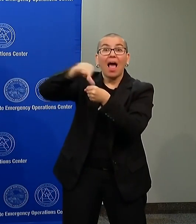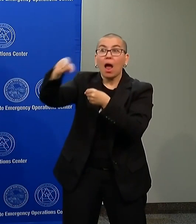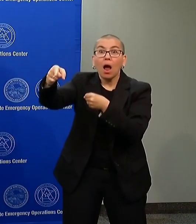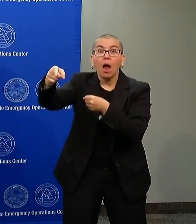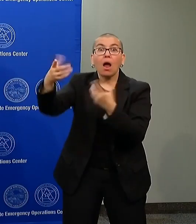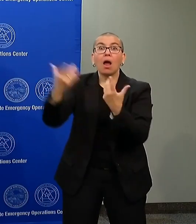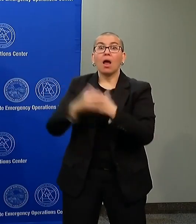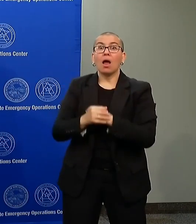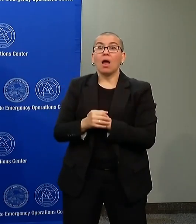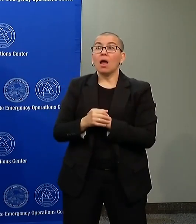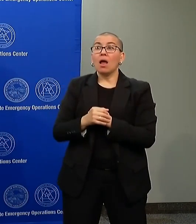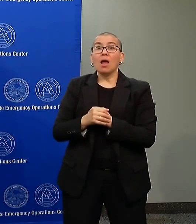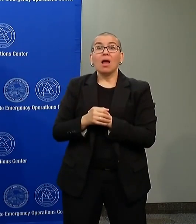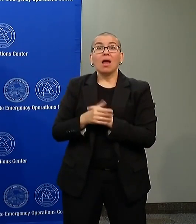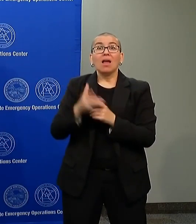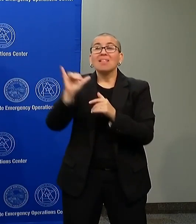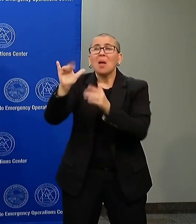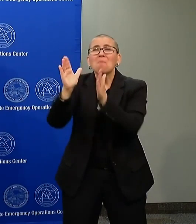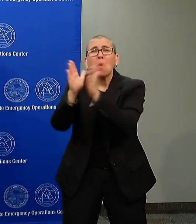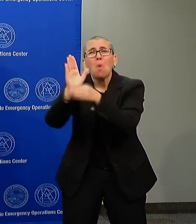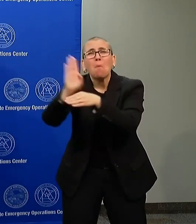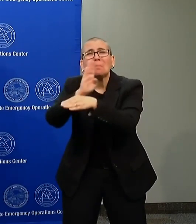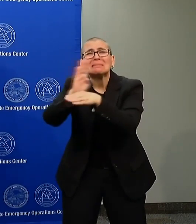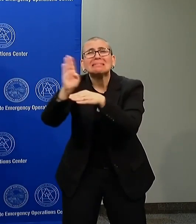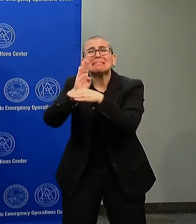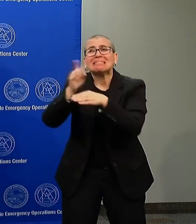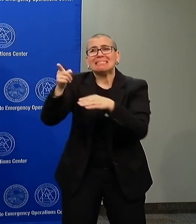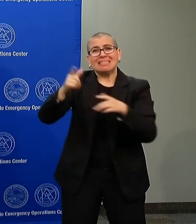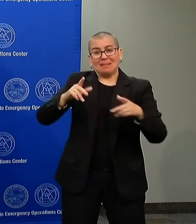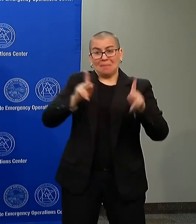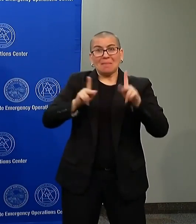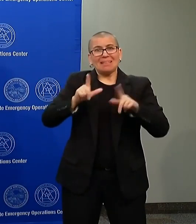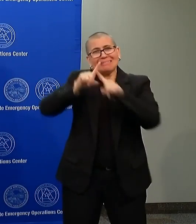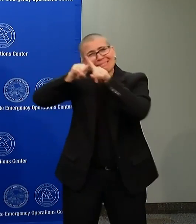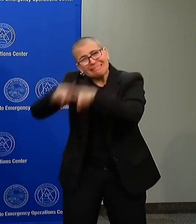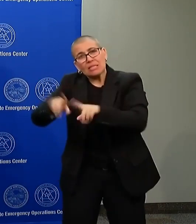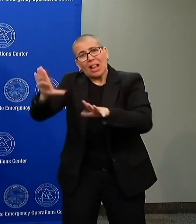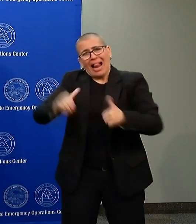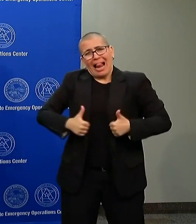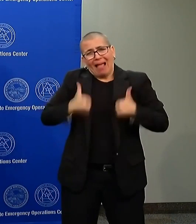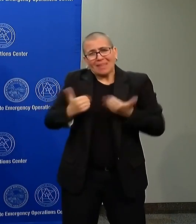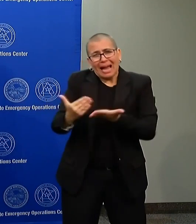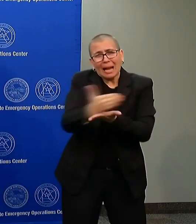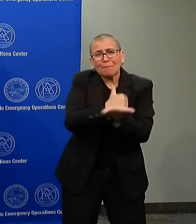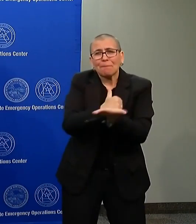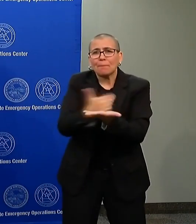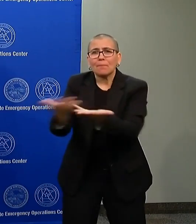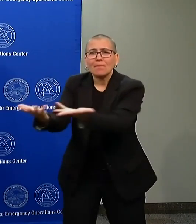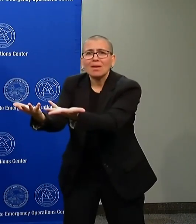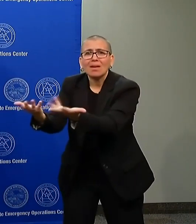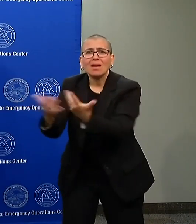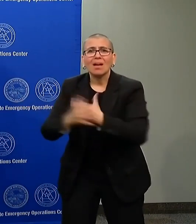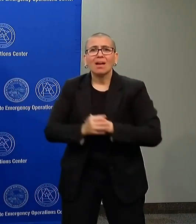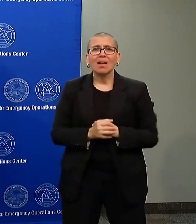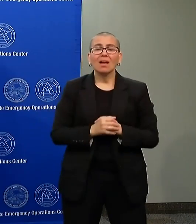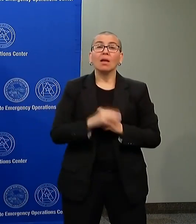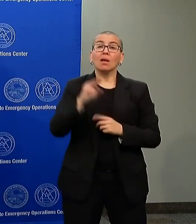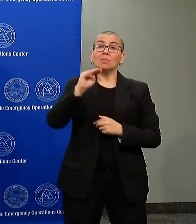The Minnesota Public Safety and Minnesota's National Guard are gearing up.